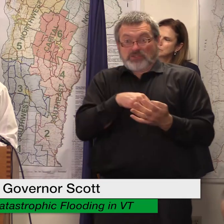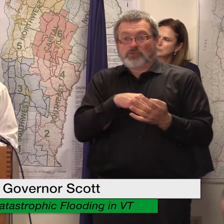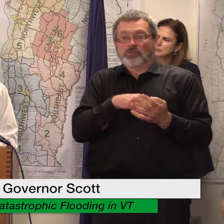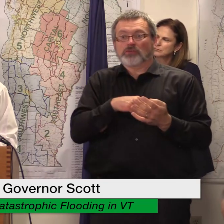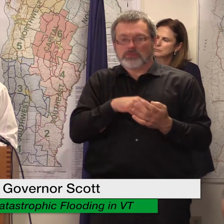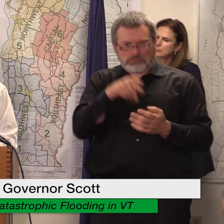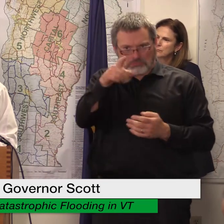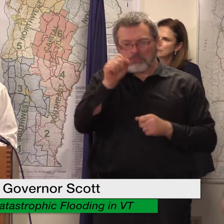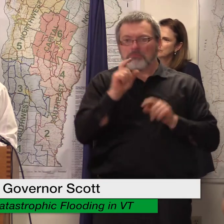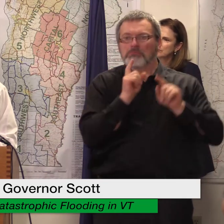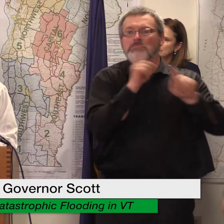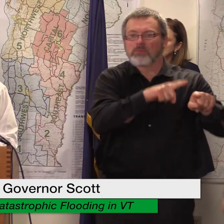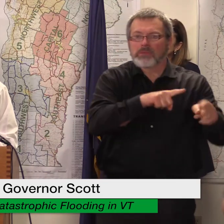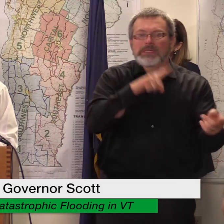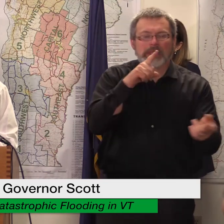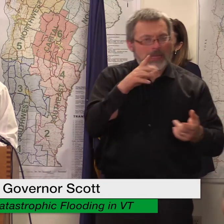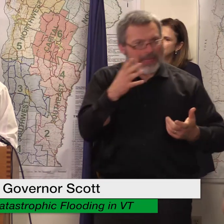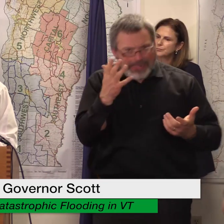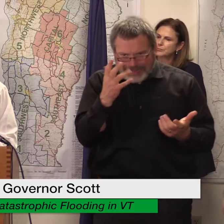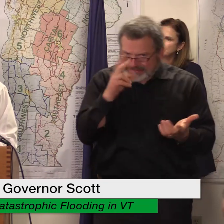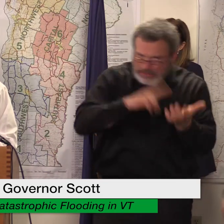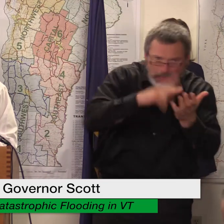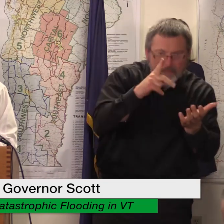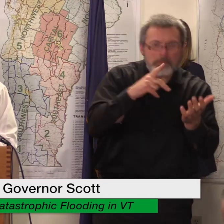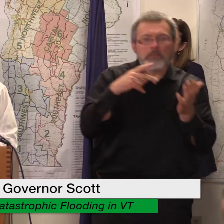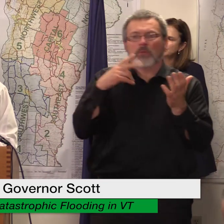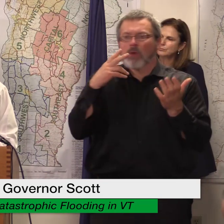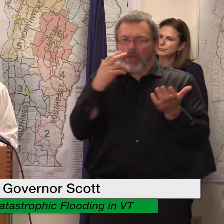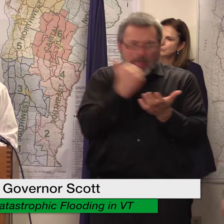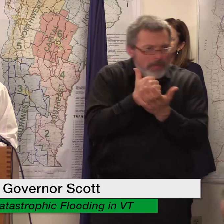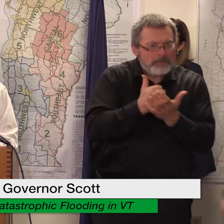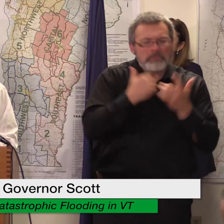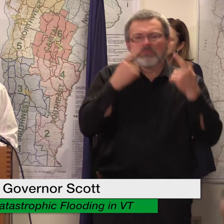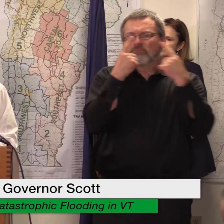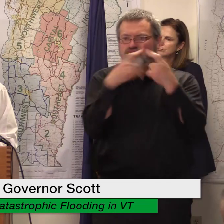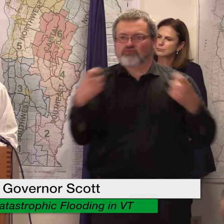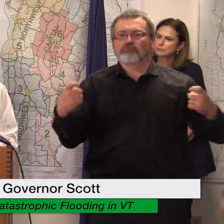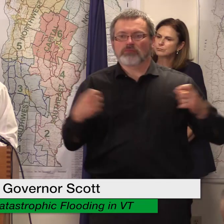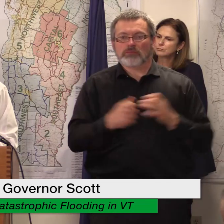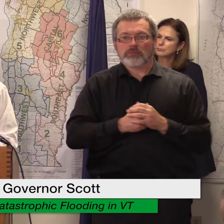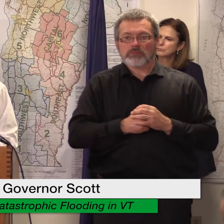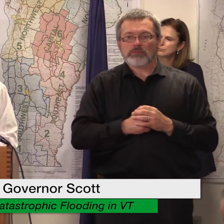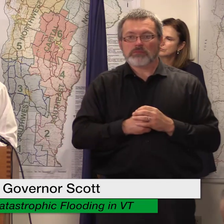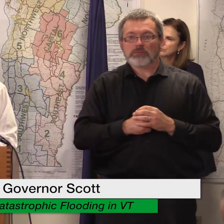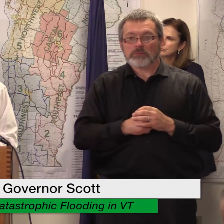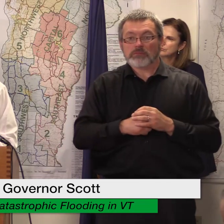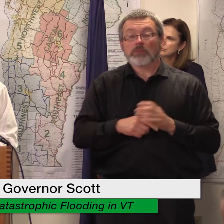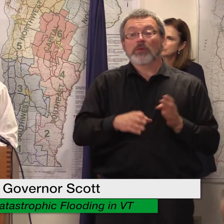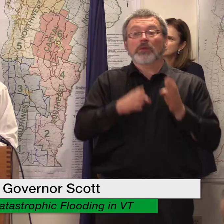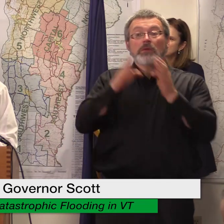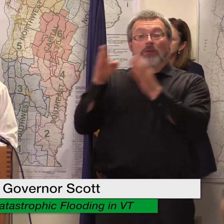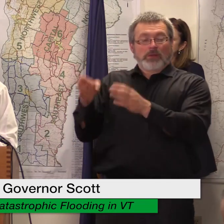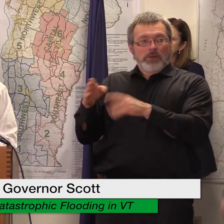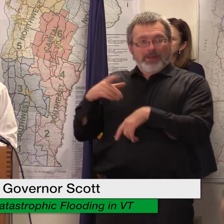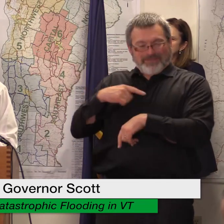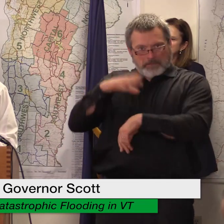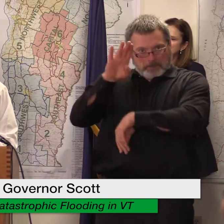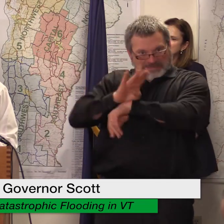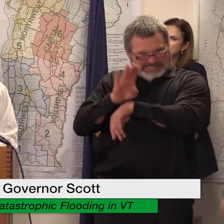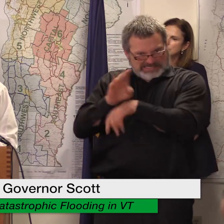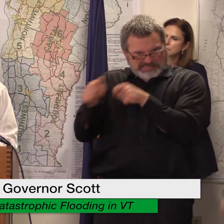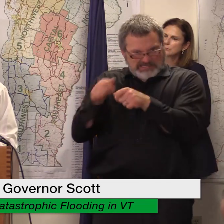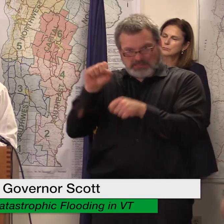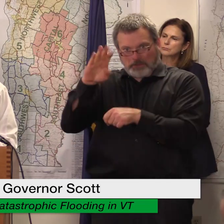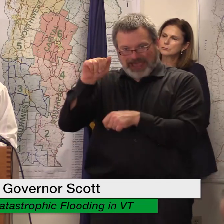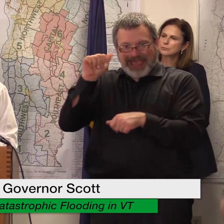seek assistance with fema the small business administration is also there and importantly there are mitigation